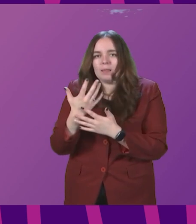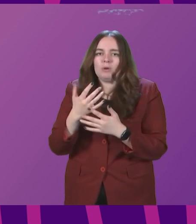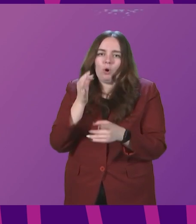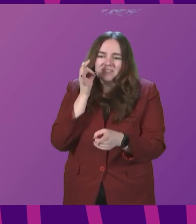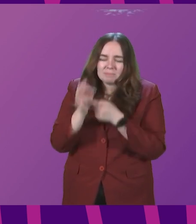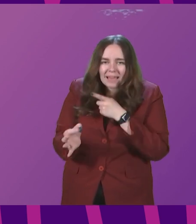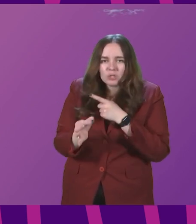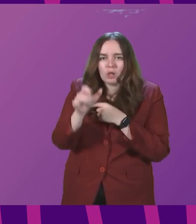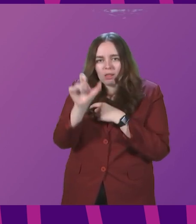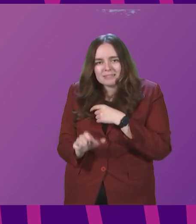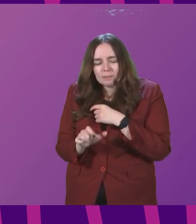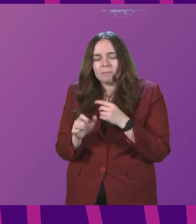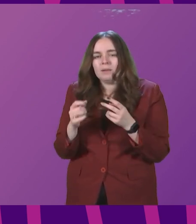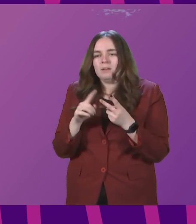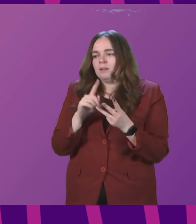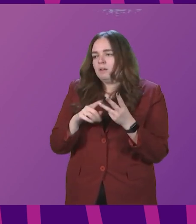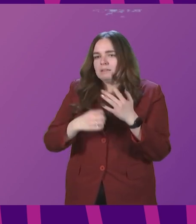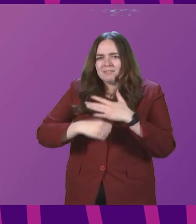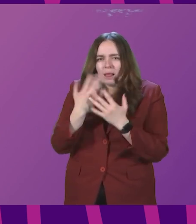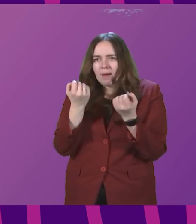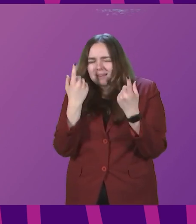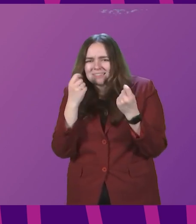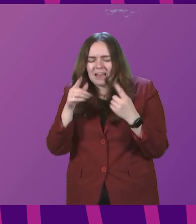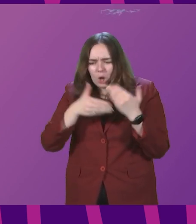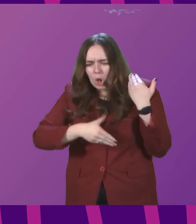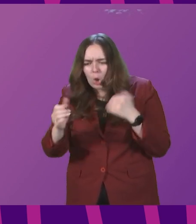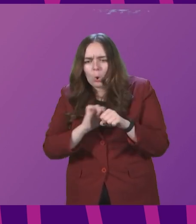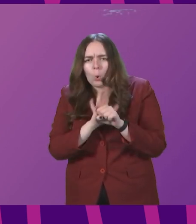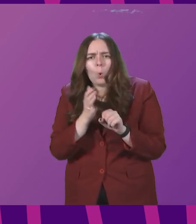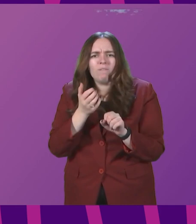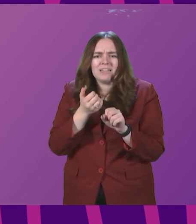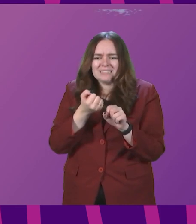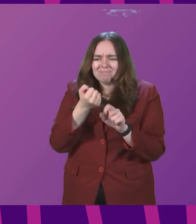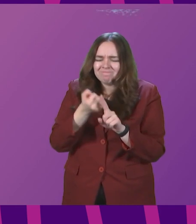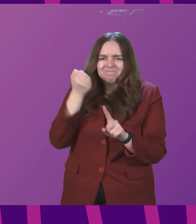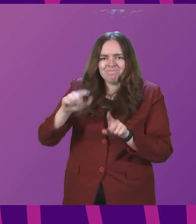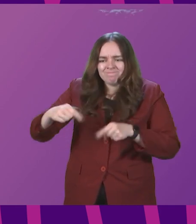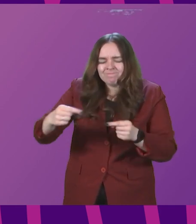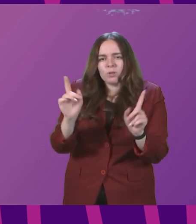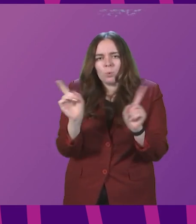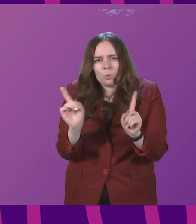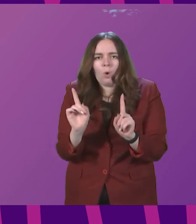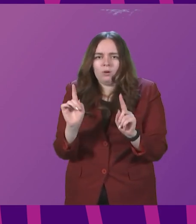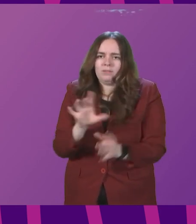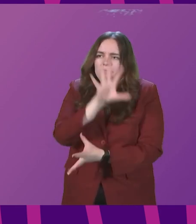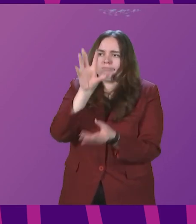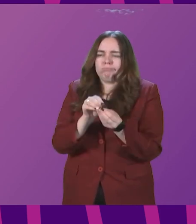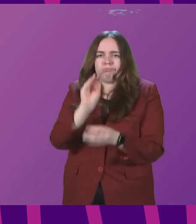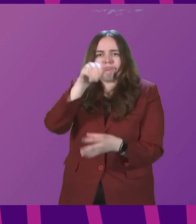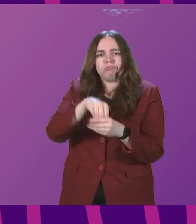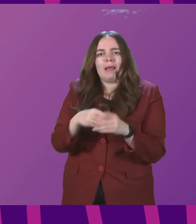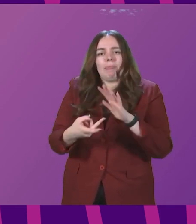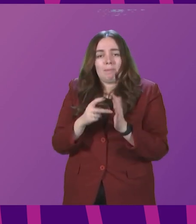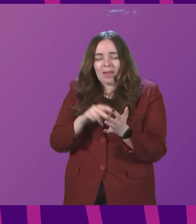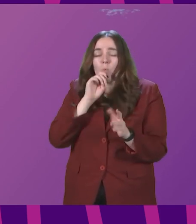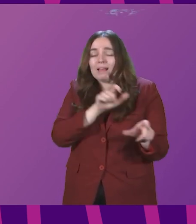specialisms, the developing understanding of Long Covid and its implications that is encapsulated in that wider plan and we will continue to take that